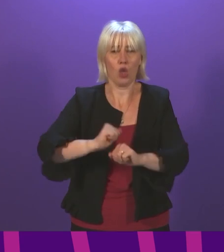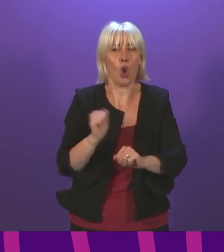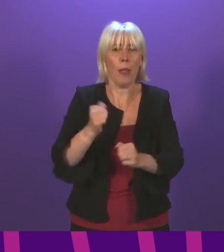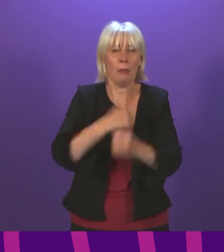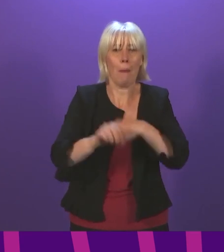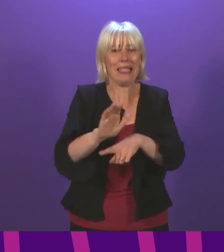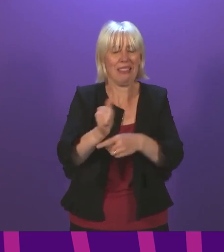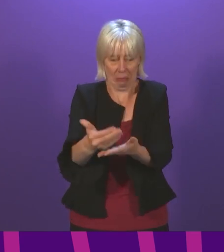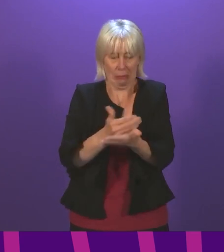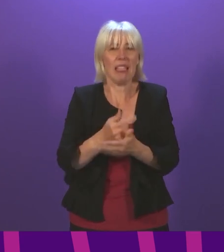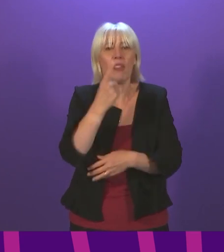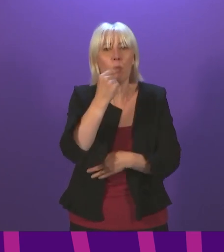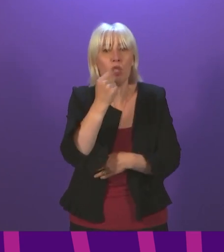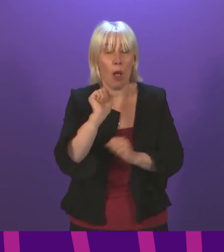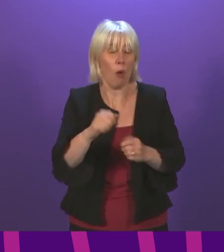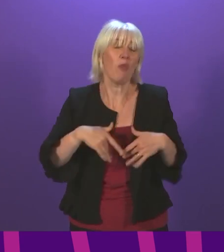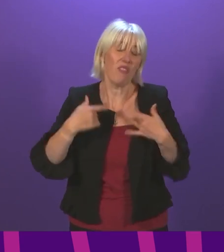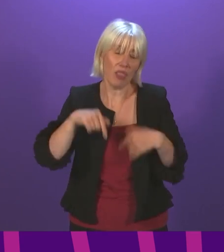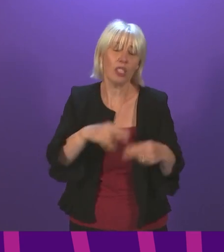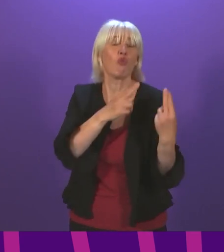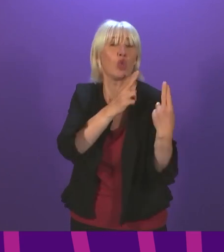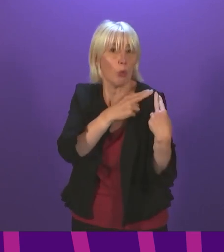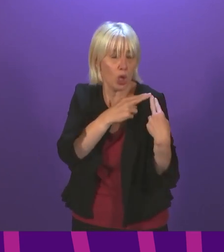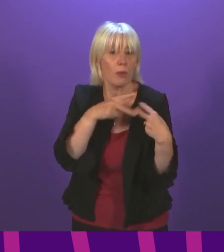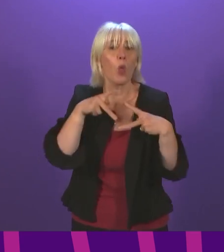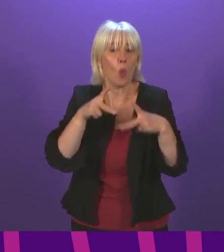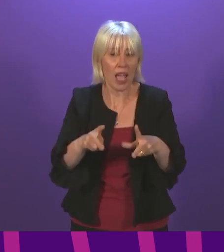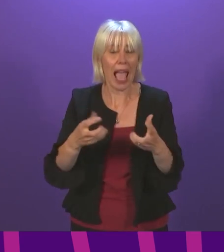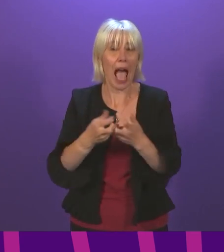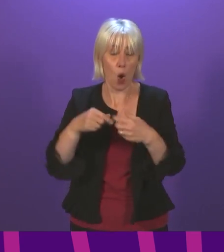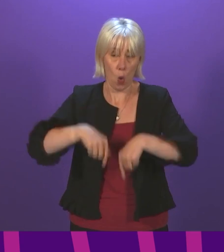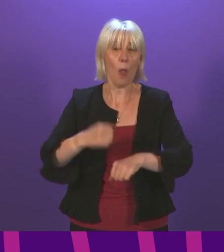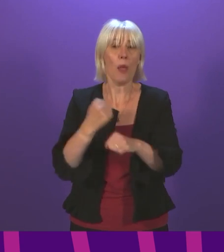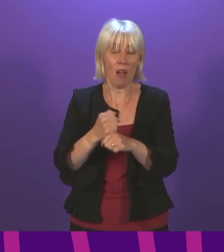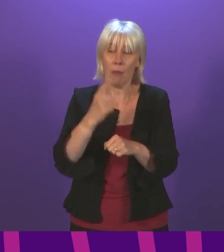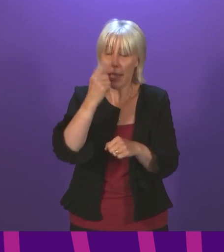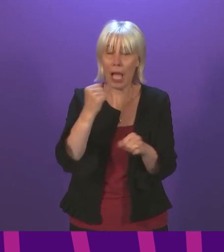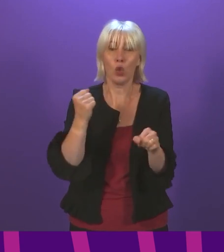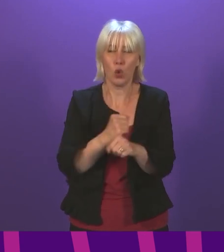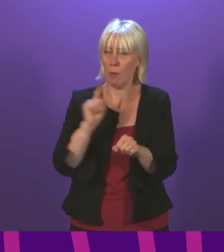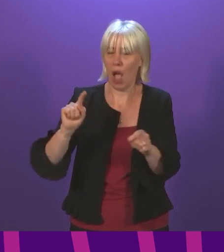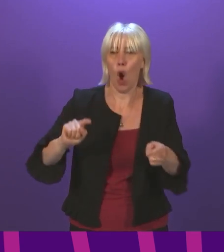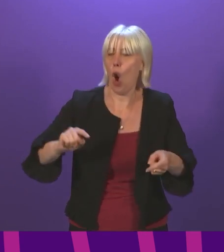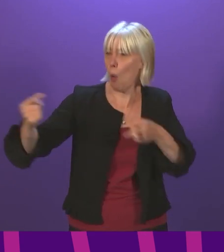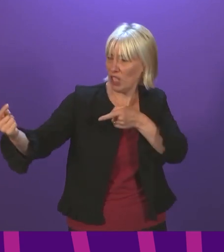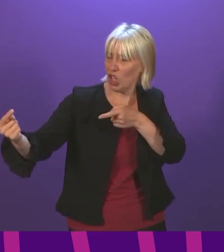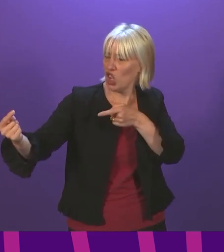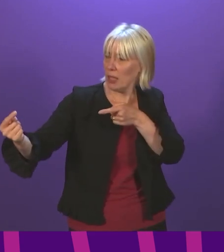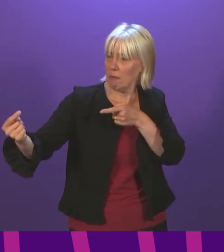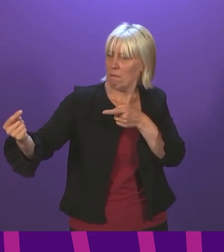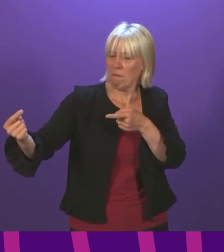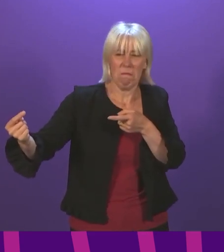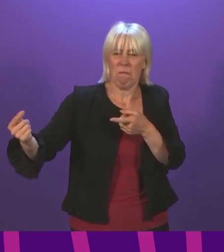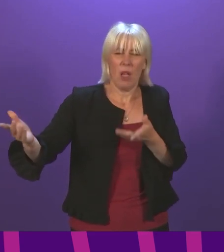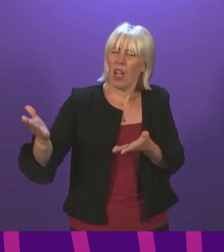that's the responsible way in which this government is going to continue to act. And I think some of what we've heard from the opposition suggests that a bit more